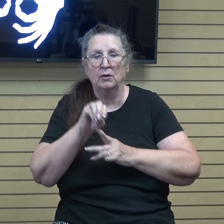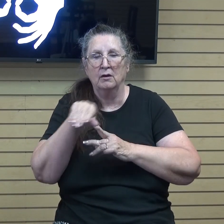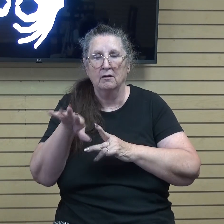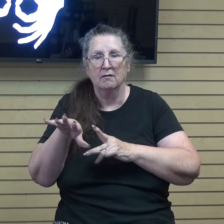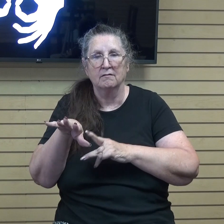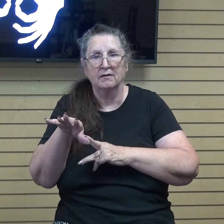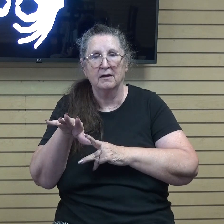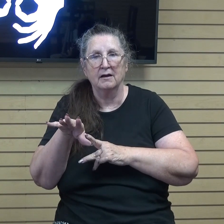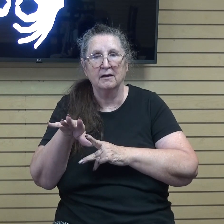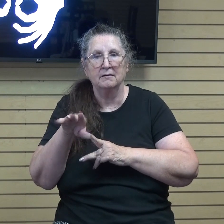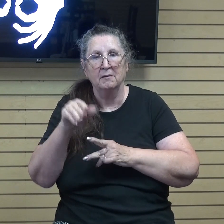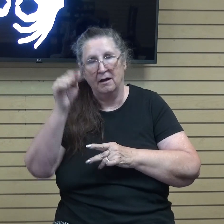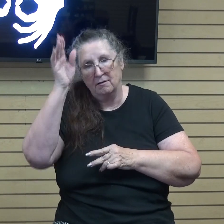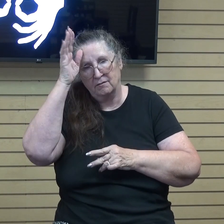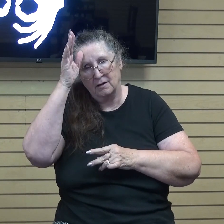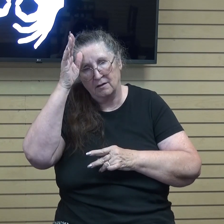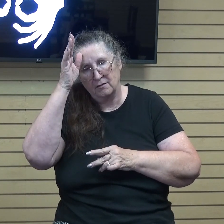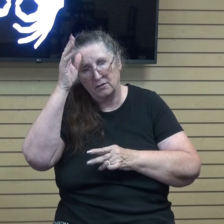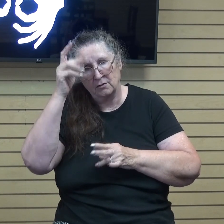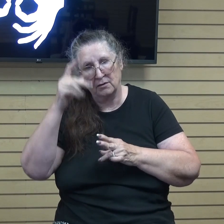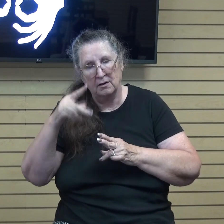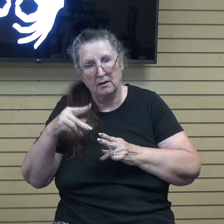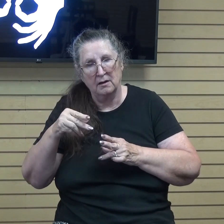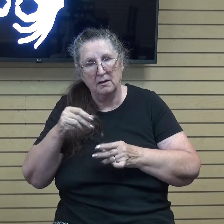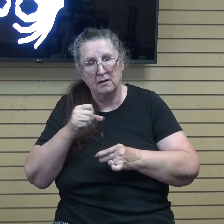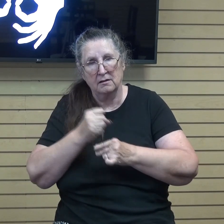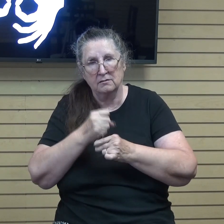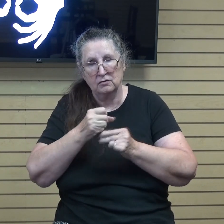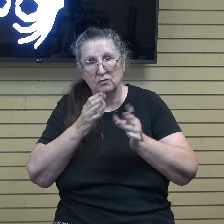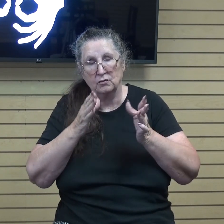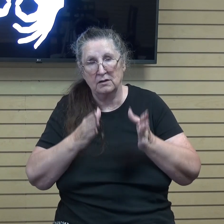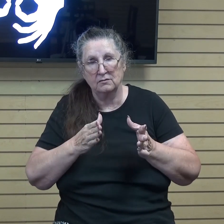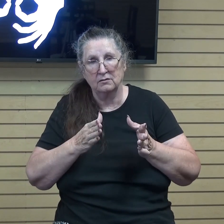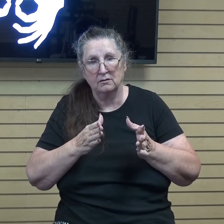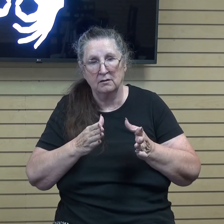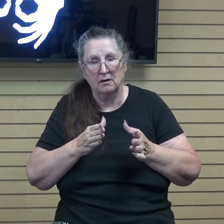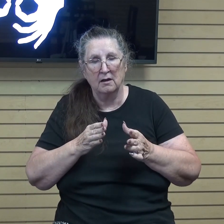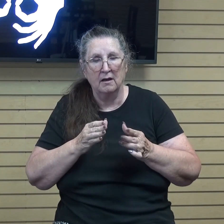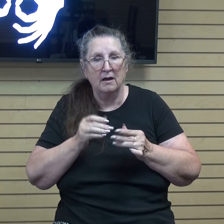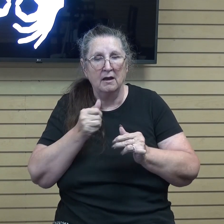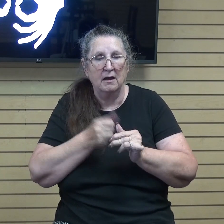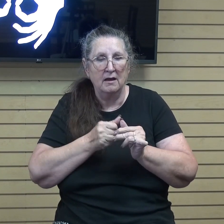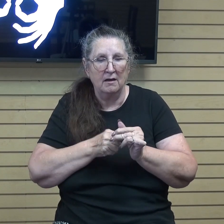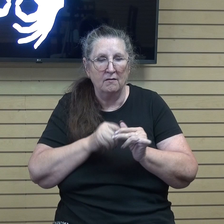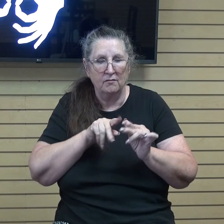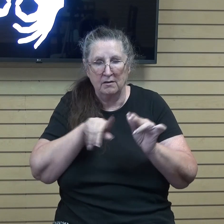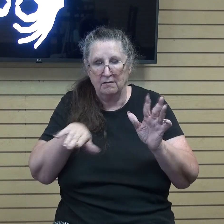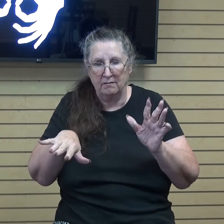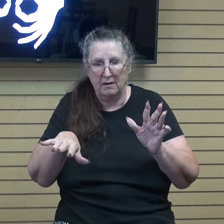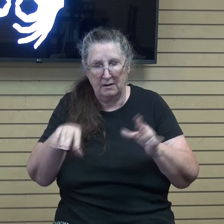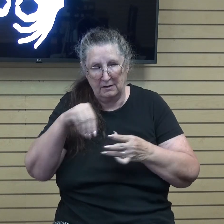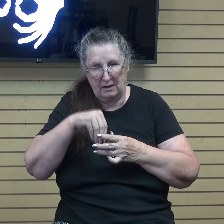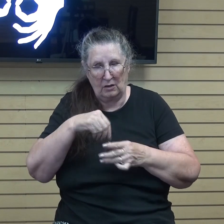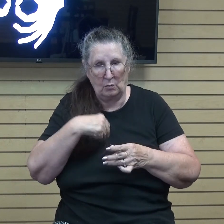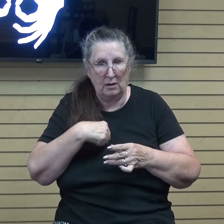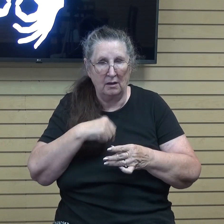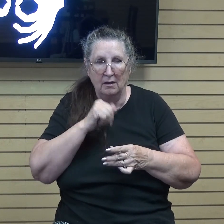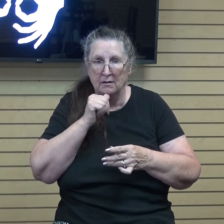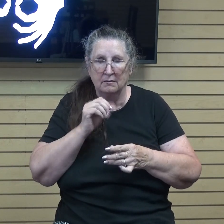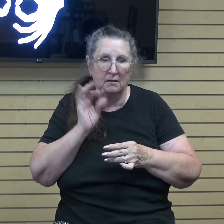Every branch in me that does not bear fruit, he takes away. And every branch that bears fruit, he